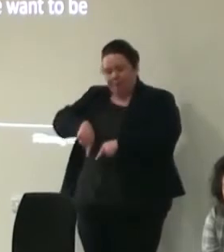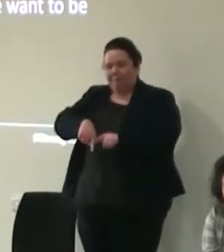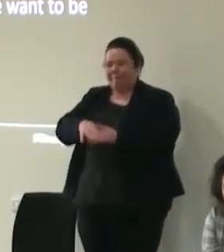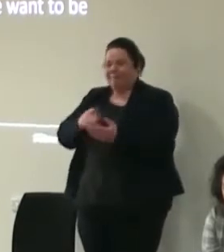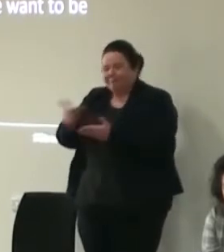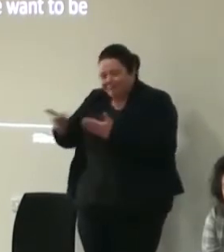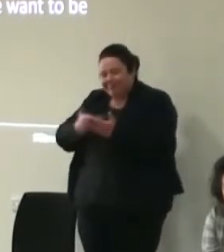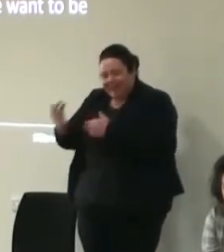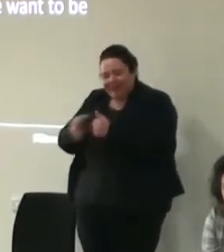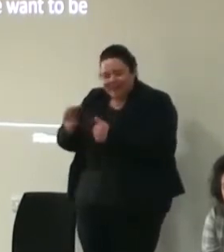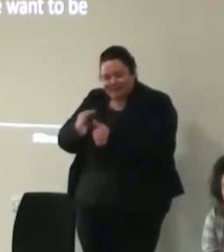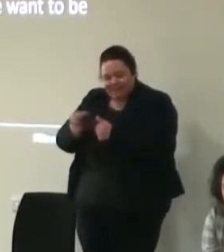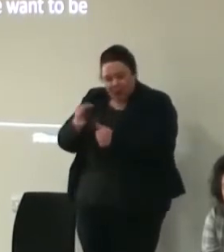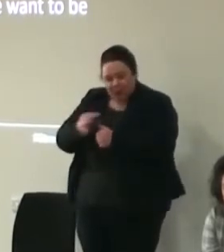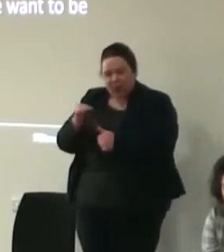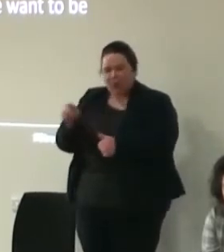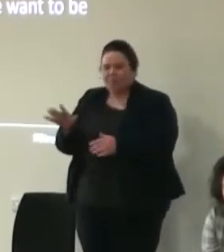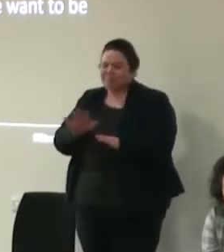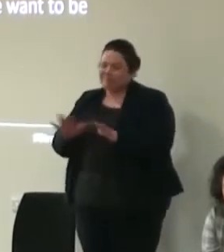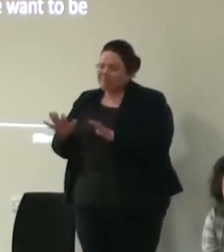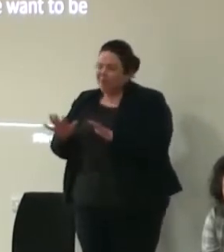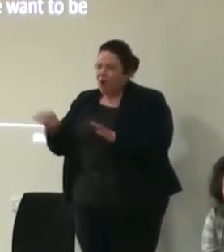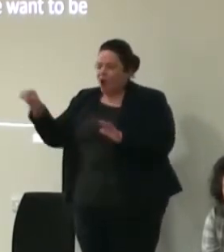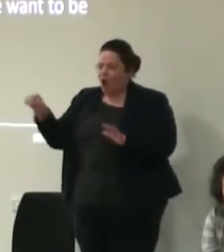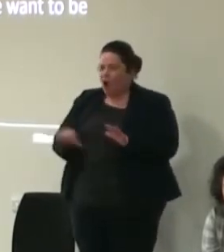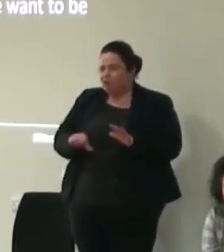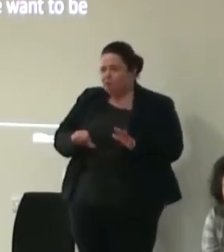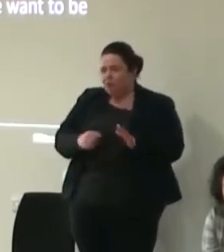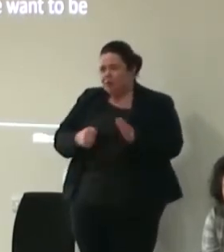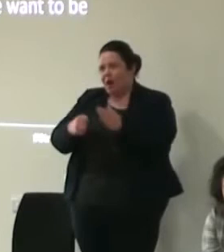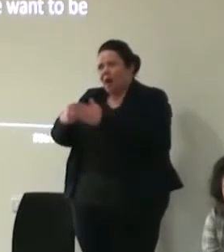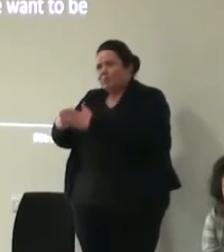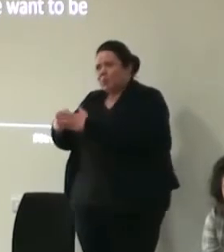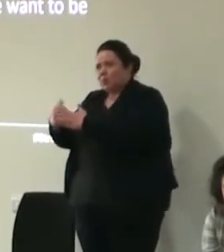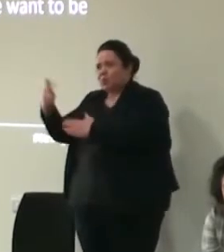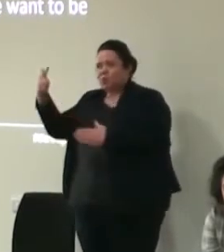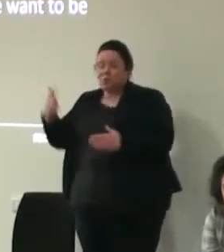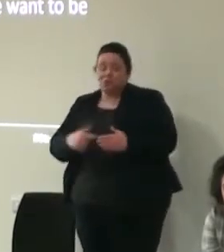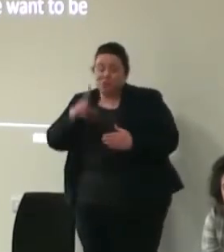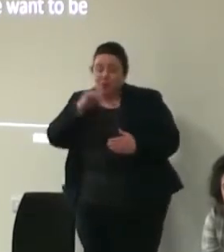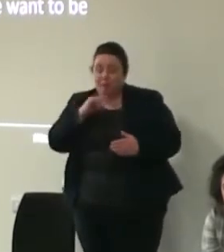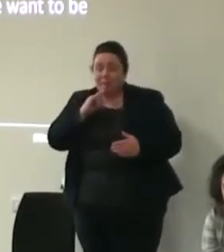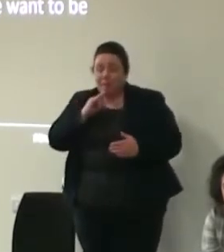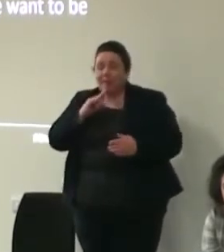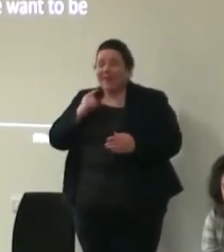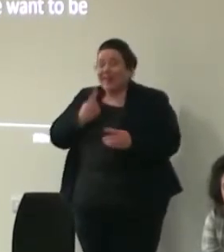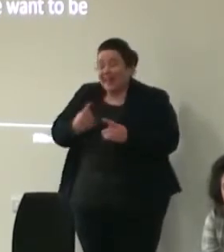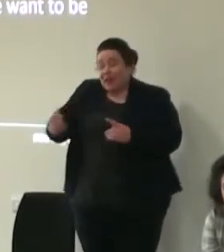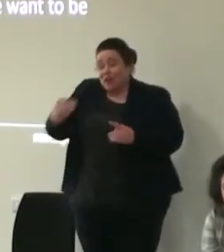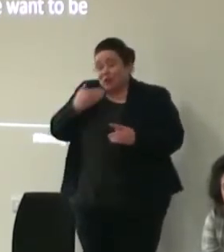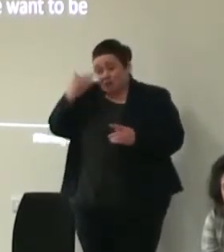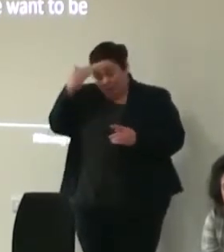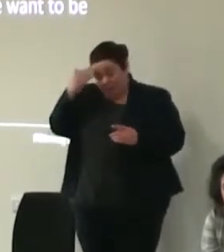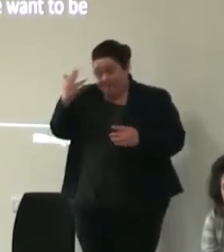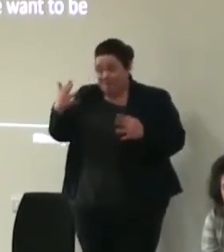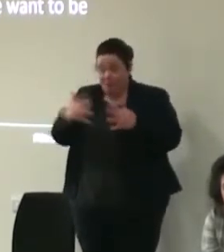tip we generally had about 100 young people up to 200 at its peak each summer for four weeks and